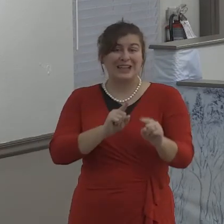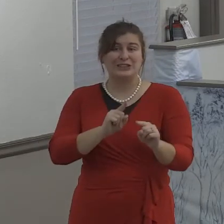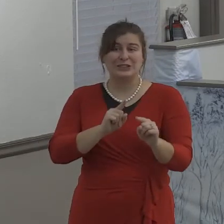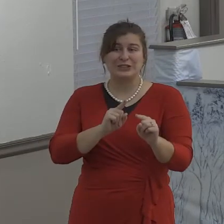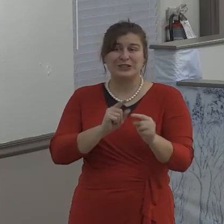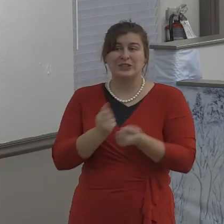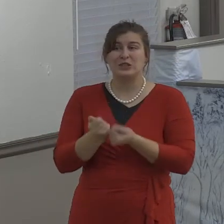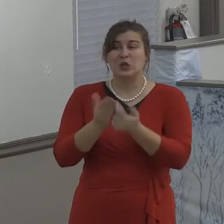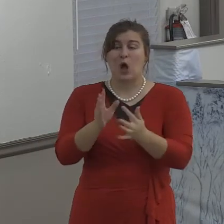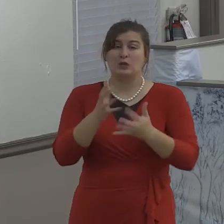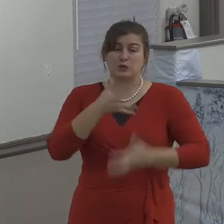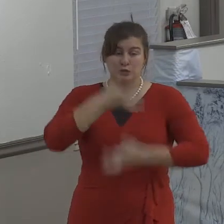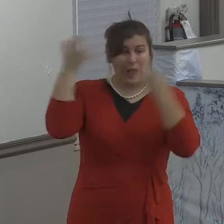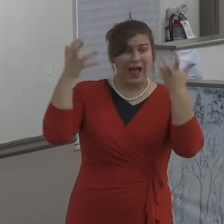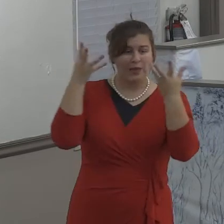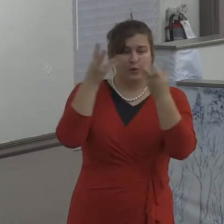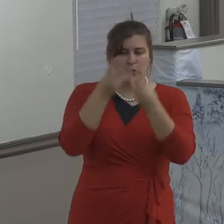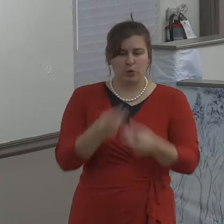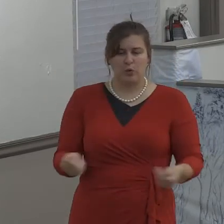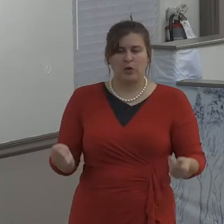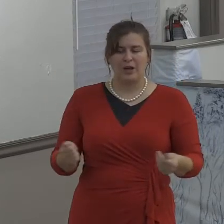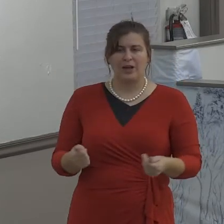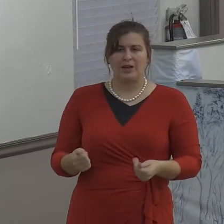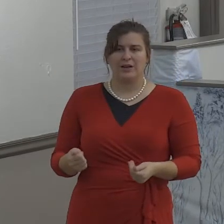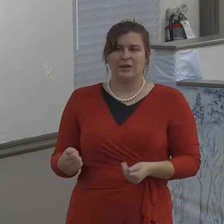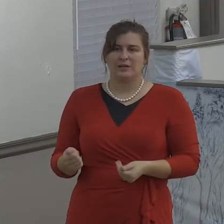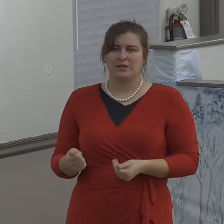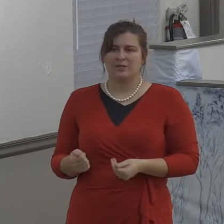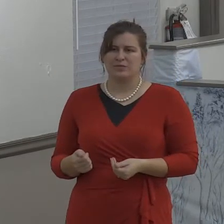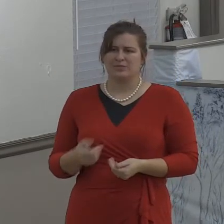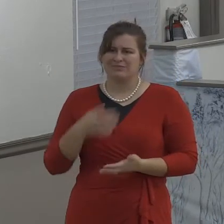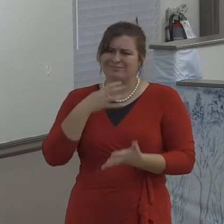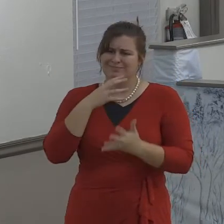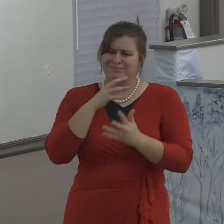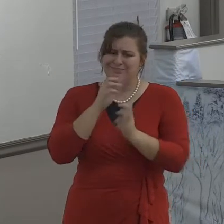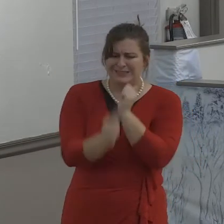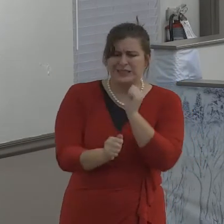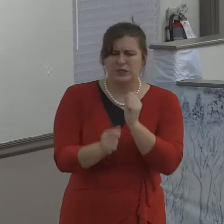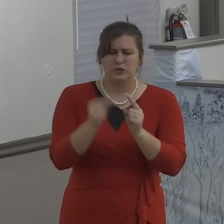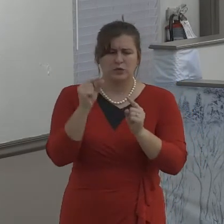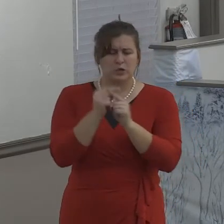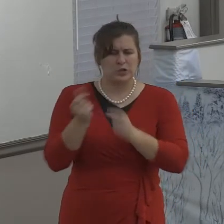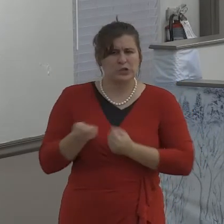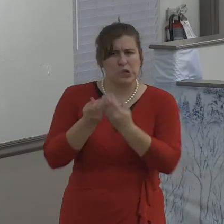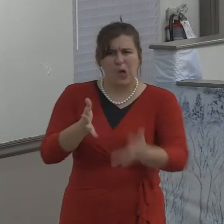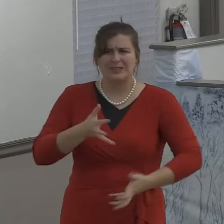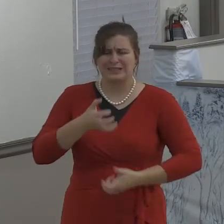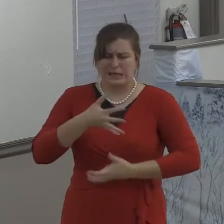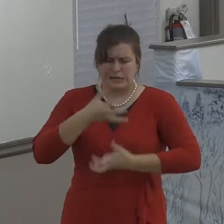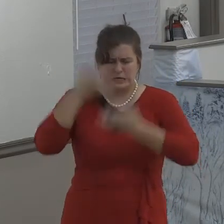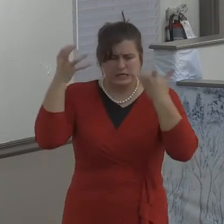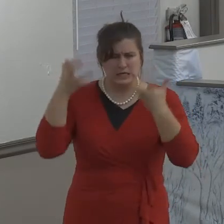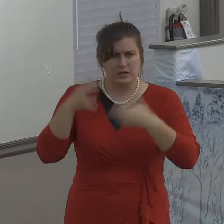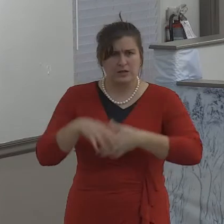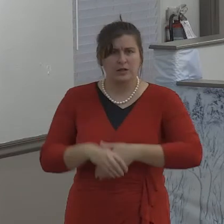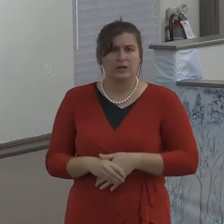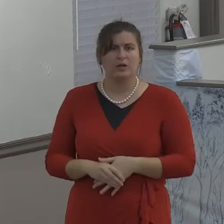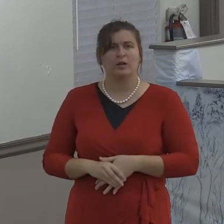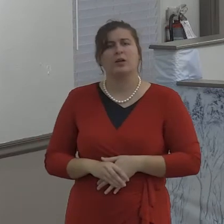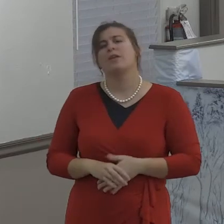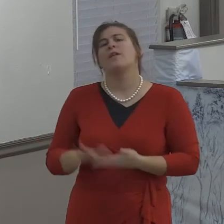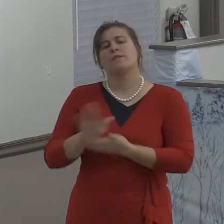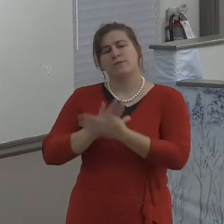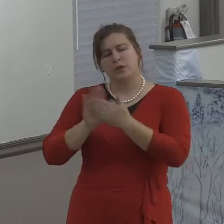Forgiveness is the right thing to do, beloved. Are you listening to me? We need to be kind, we need to be